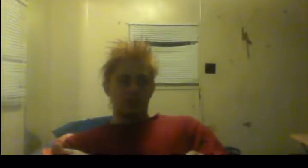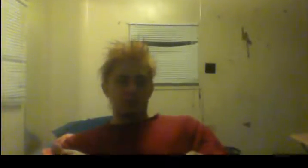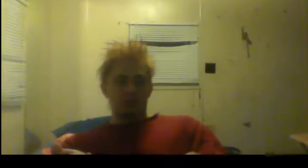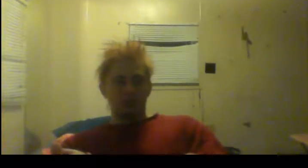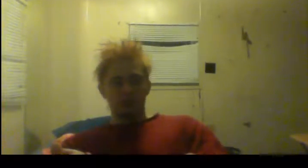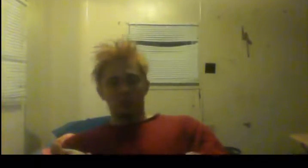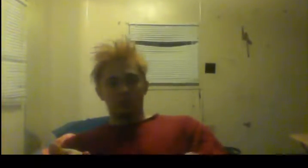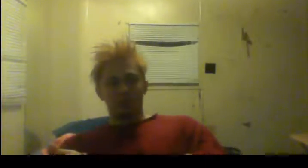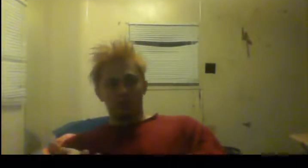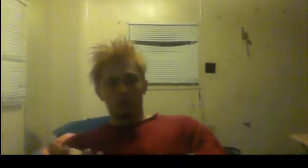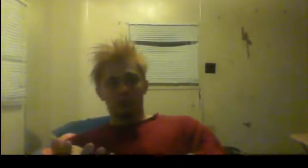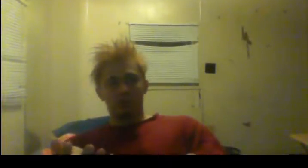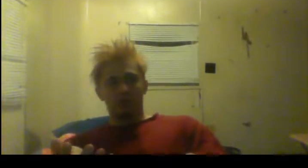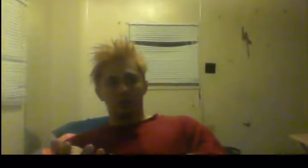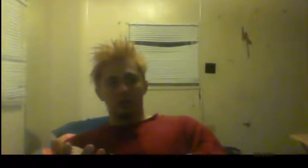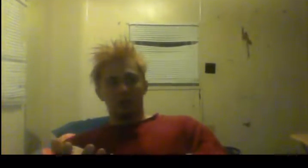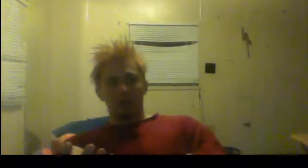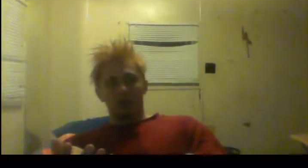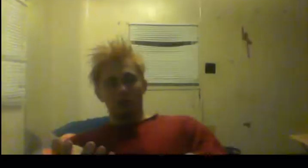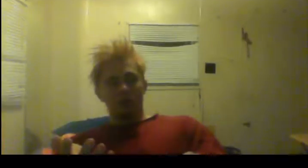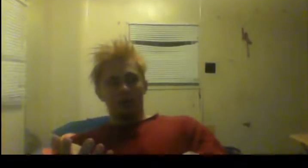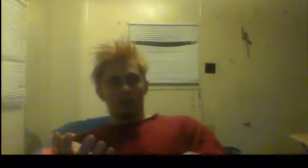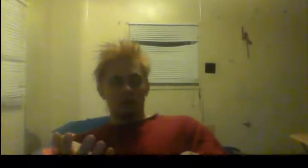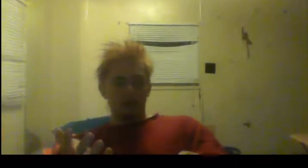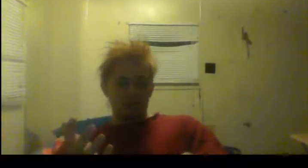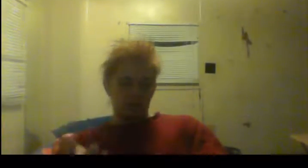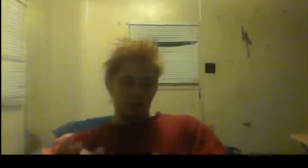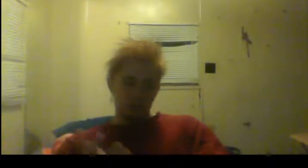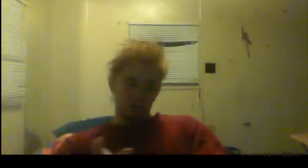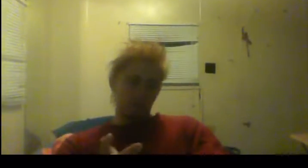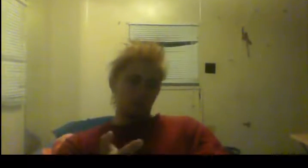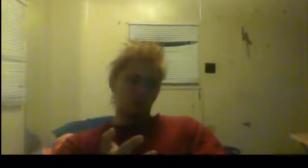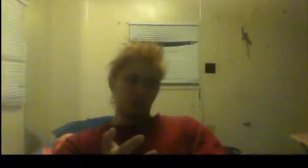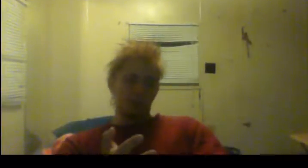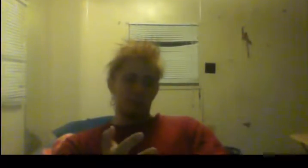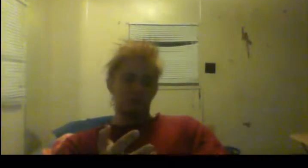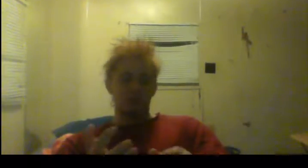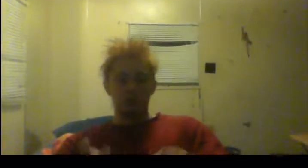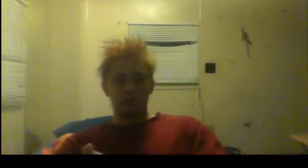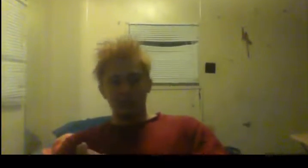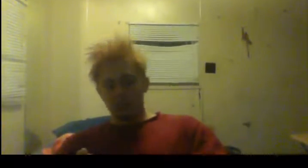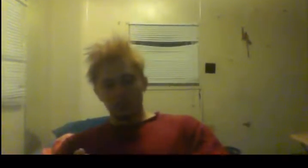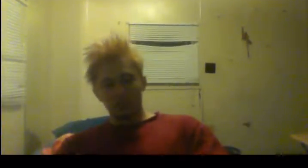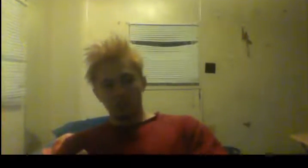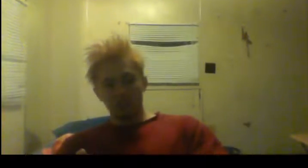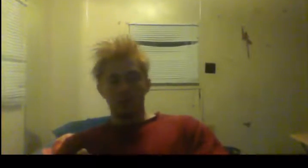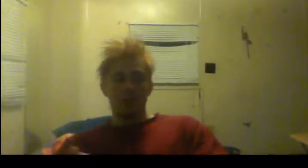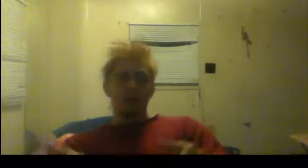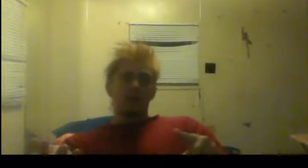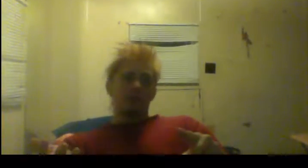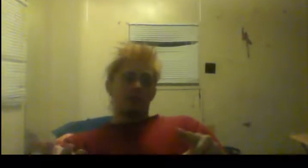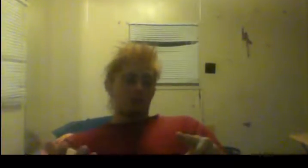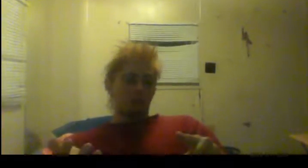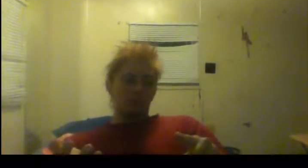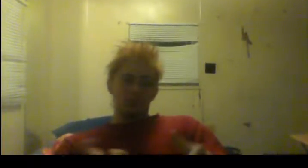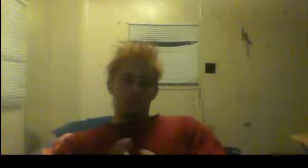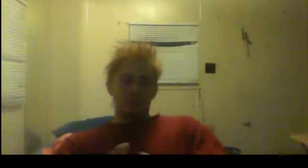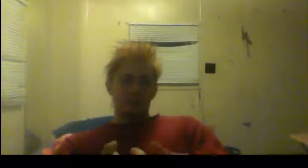you're doing what you're doing. You gotta, you gotta just do your own workout, but don't be lazy in the gym. That's one of the best